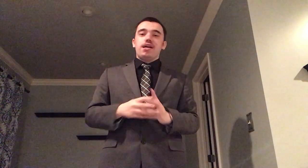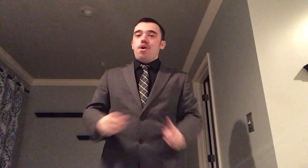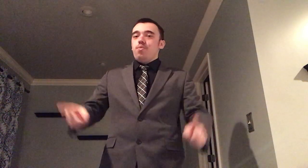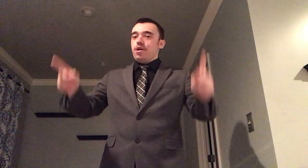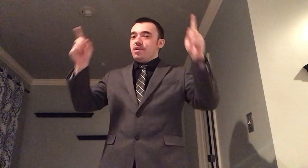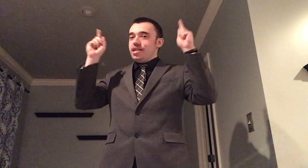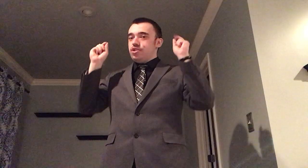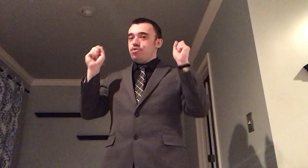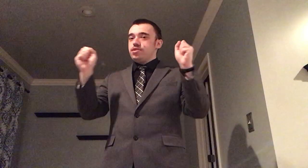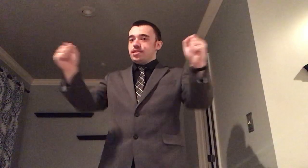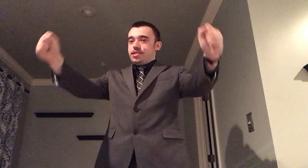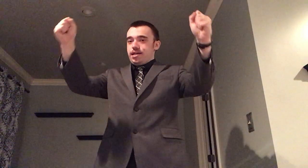will lead to success